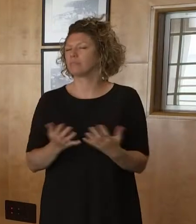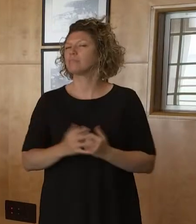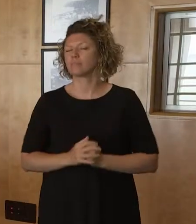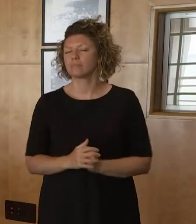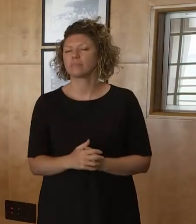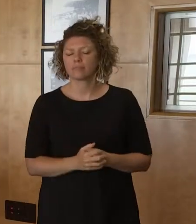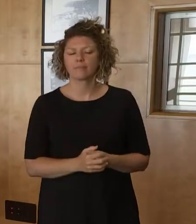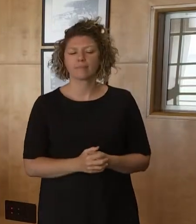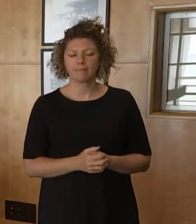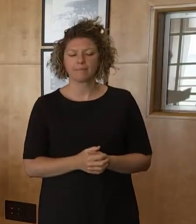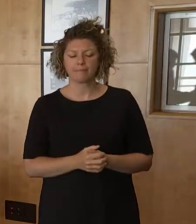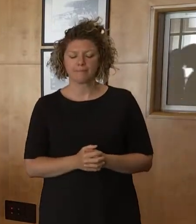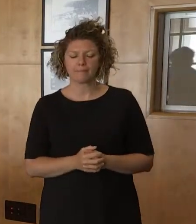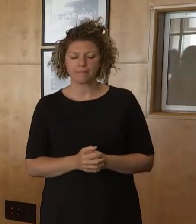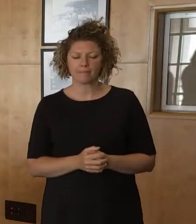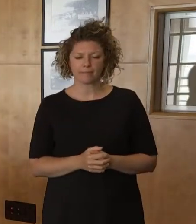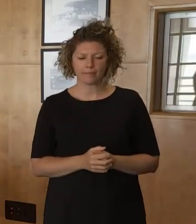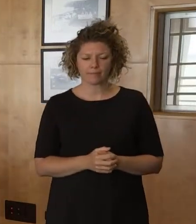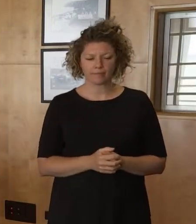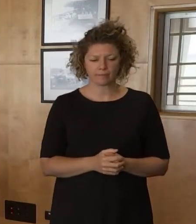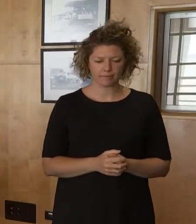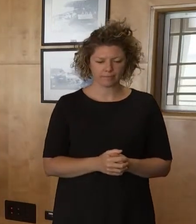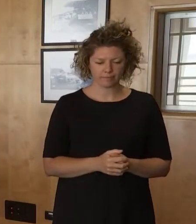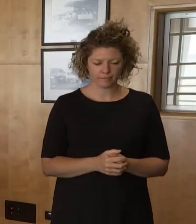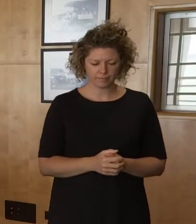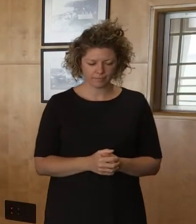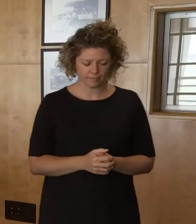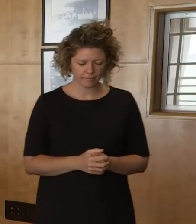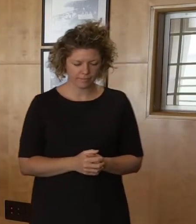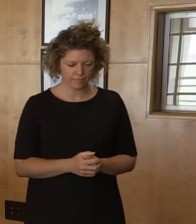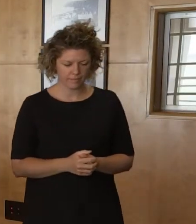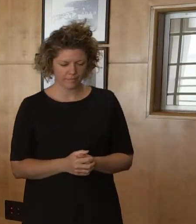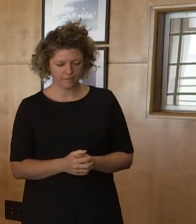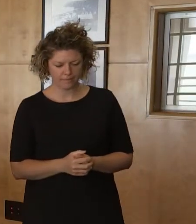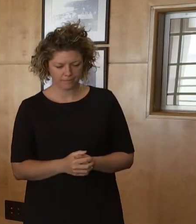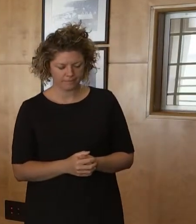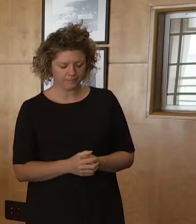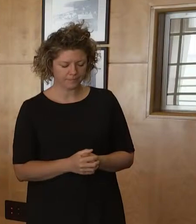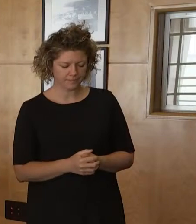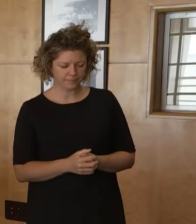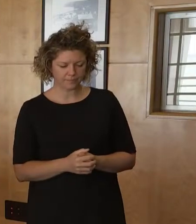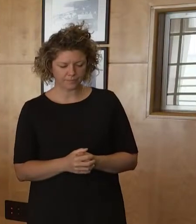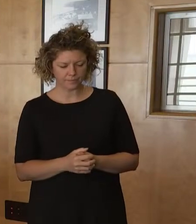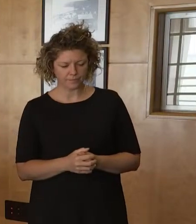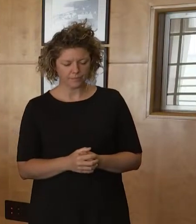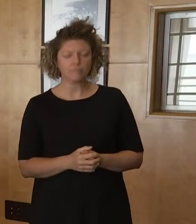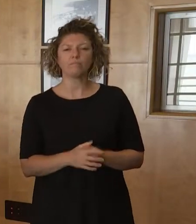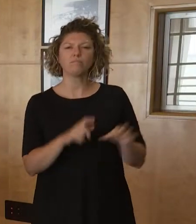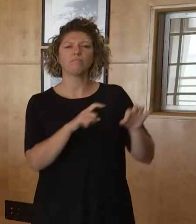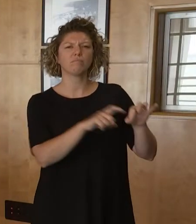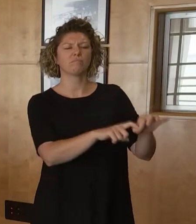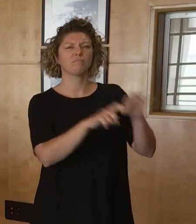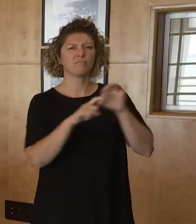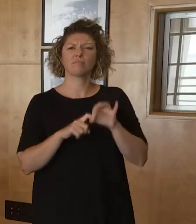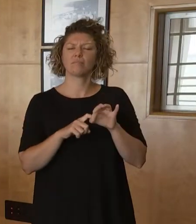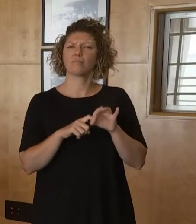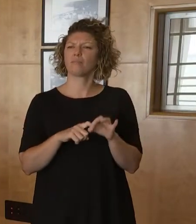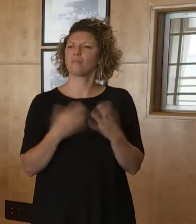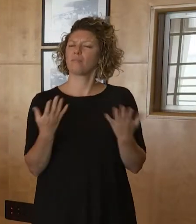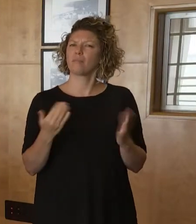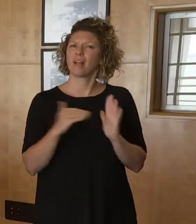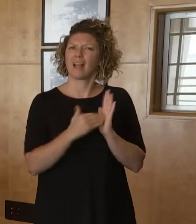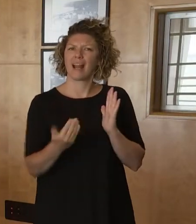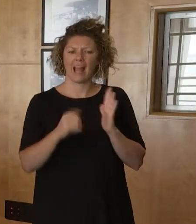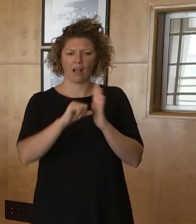Now, with regards to this decision about the mandate, why are you considering these measures and